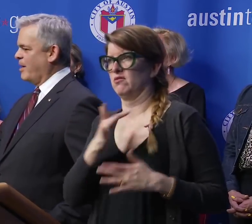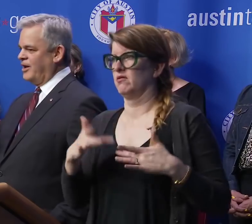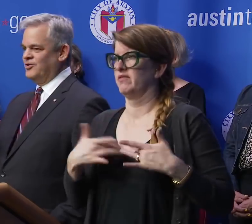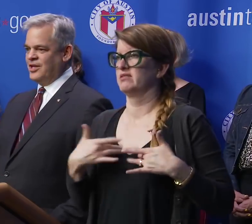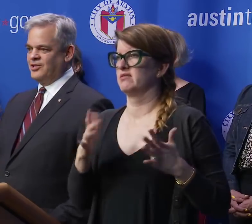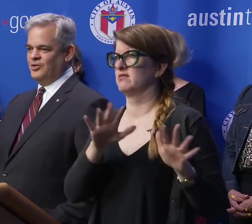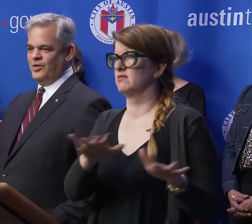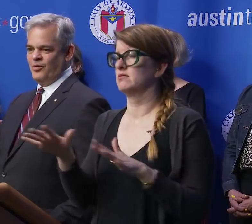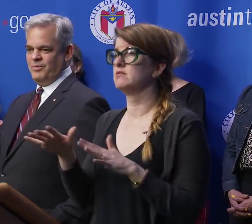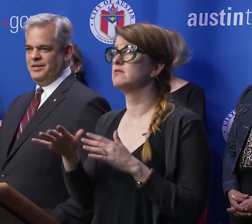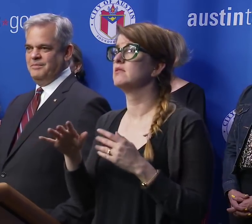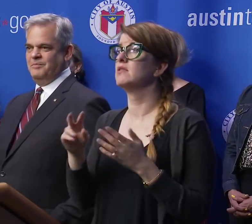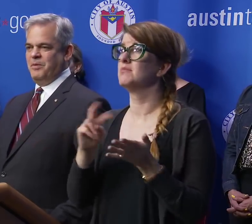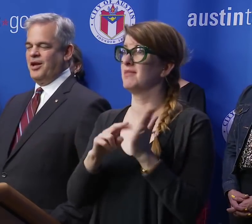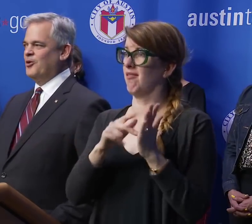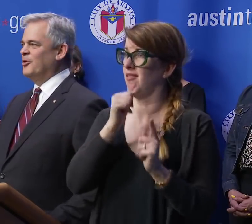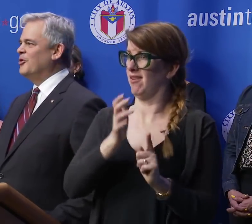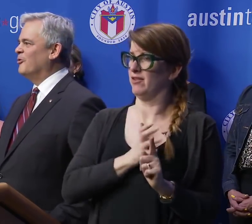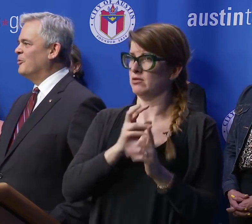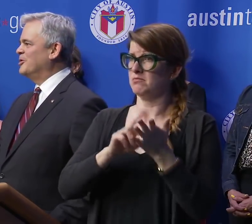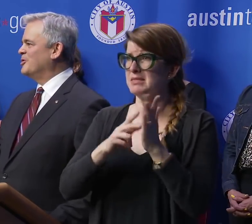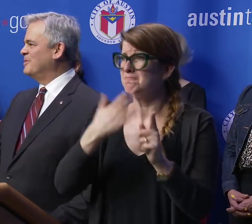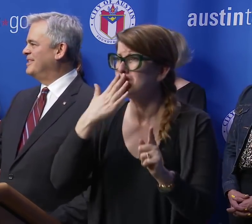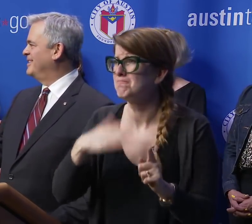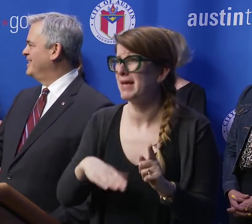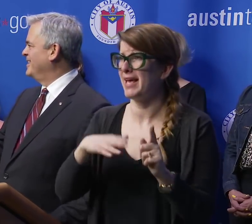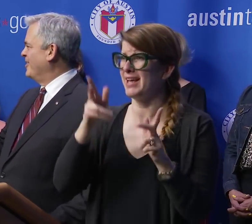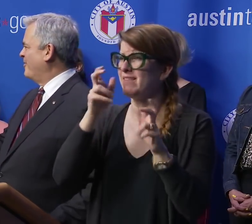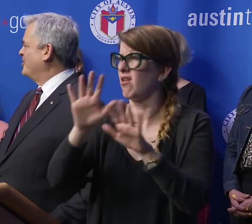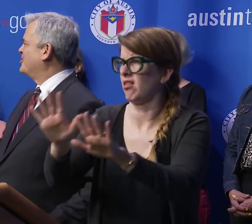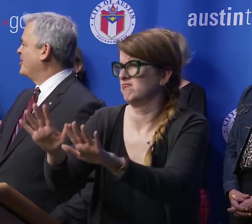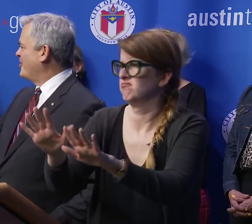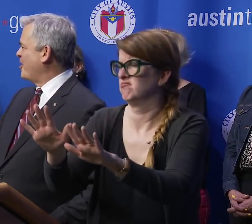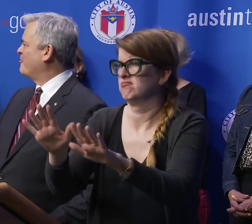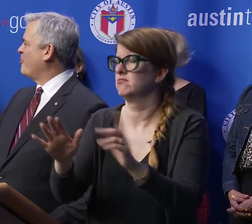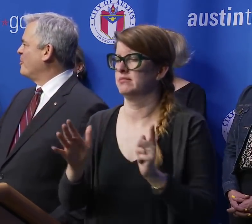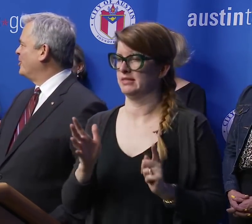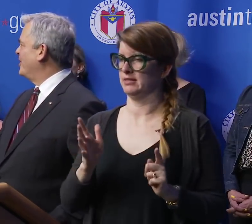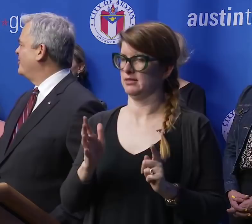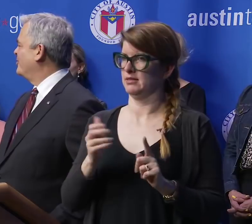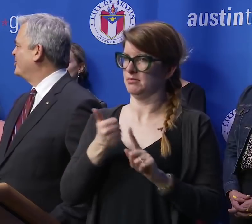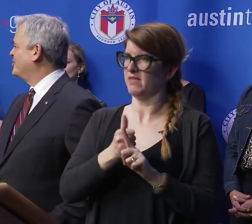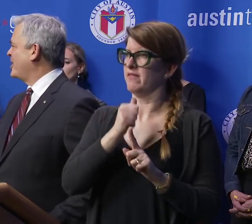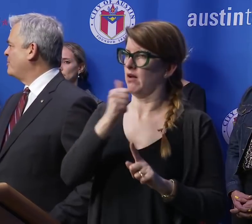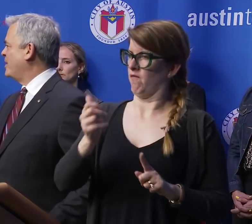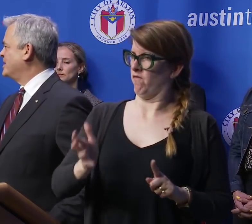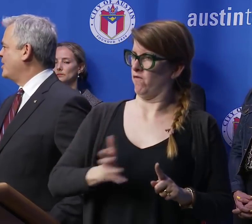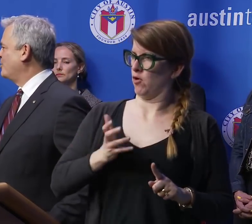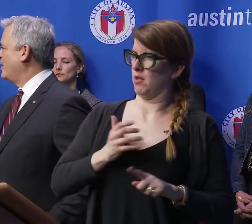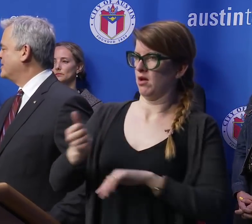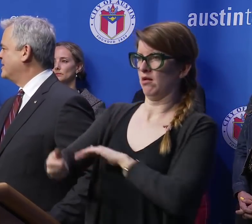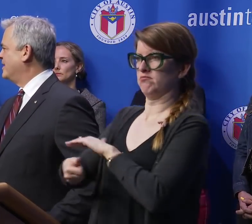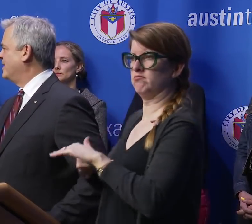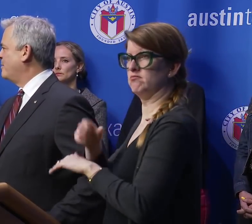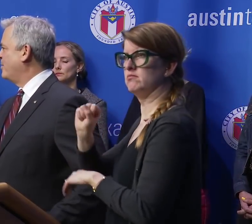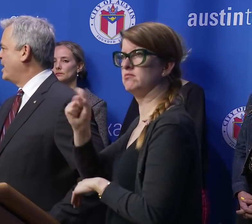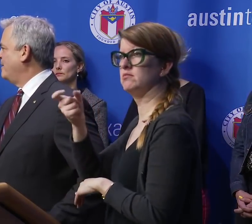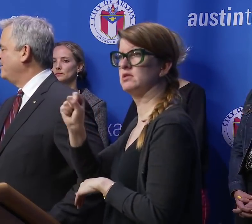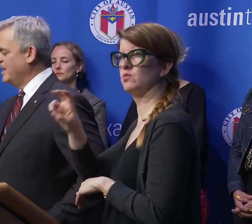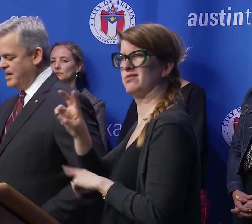And by unsanctioned, we don't mean bad or evil. We just mean events that are not formally under the South by Southwest